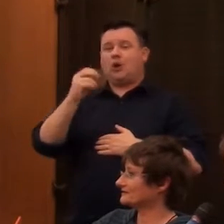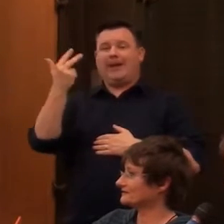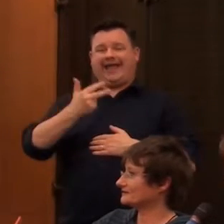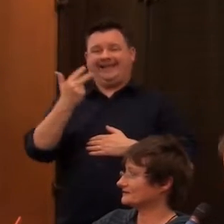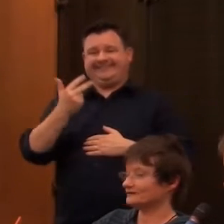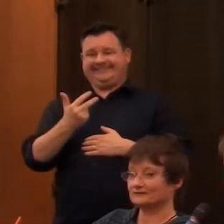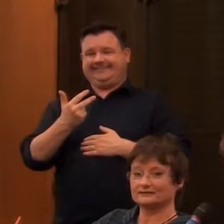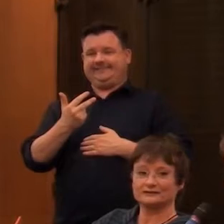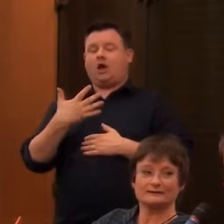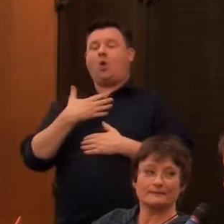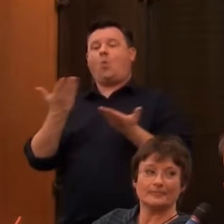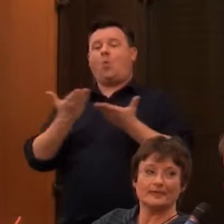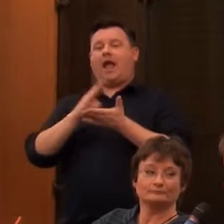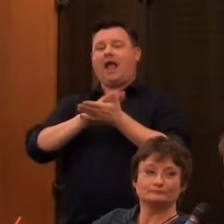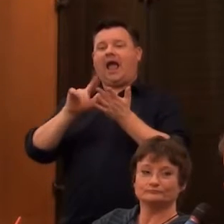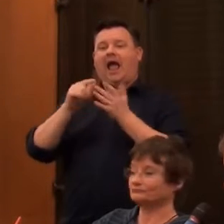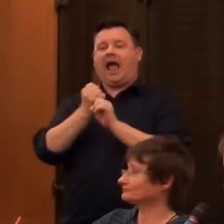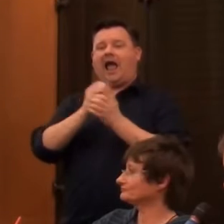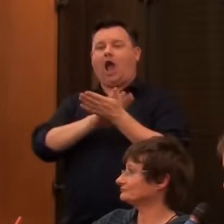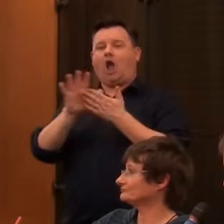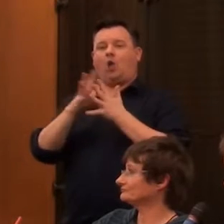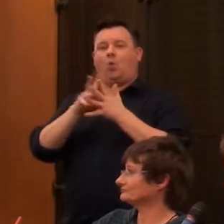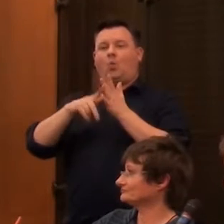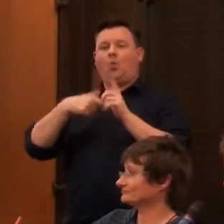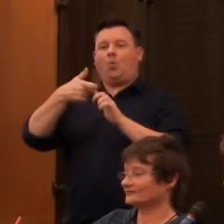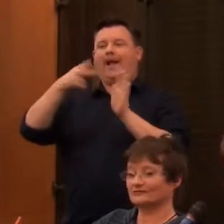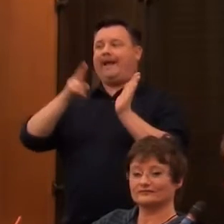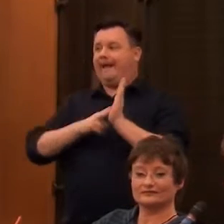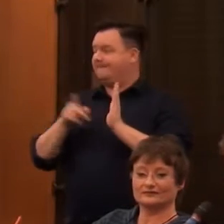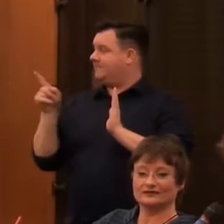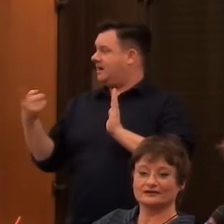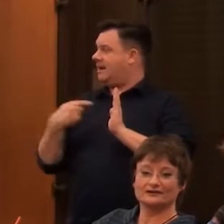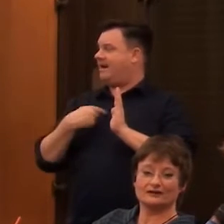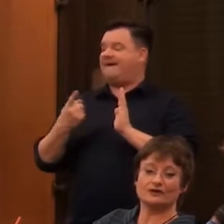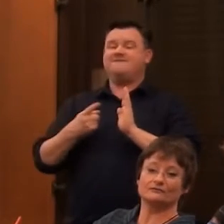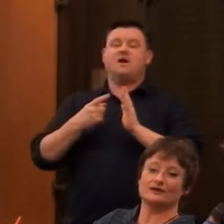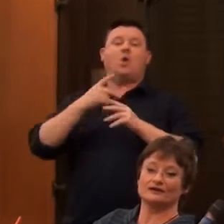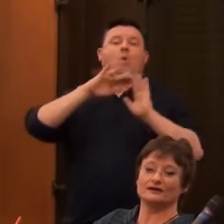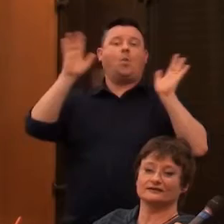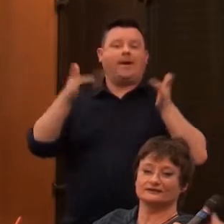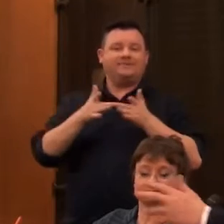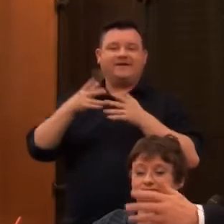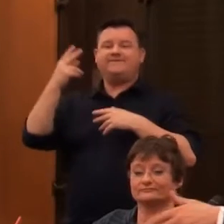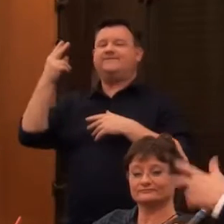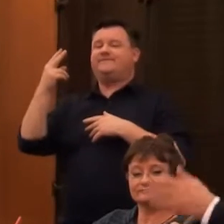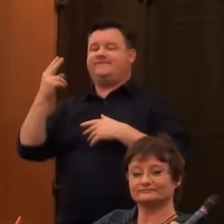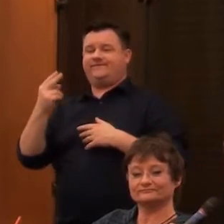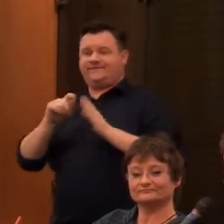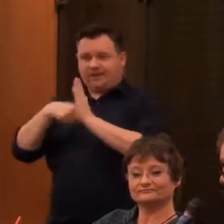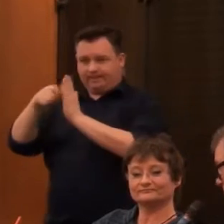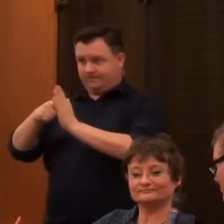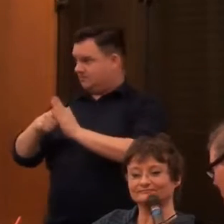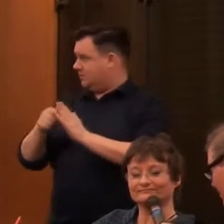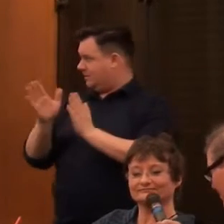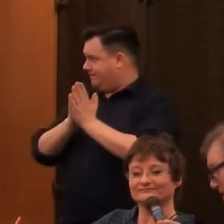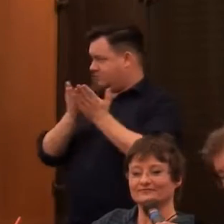2018 at High Wigan. Plugs, website, films, other sites. And you've got a brochure all about